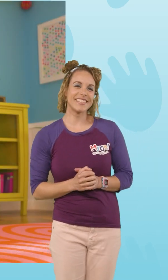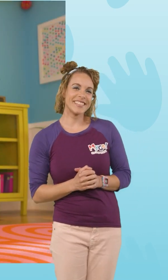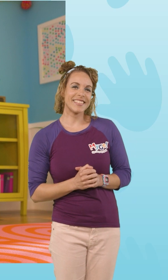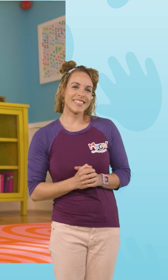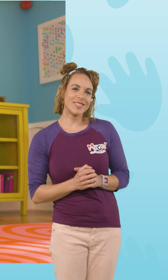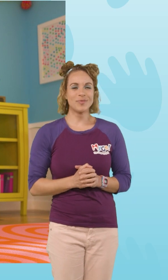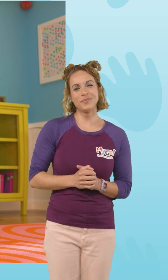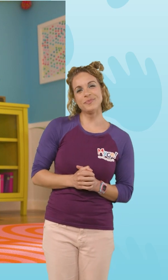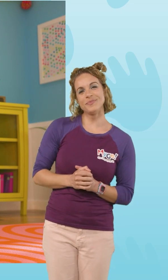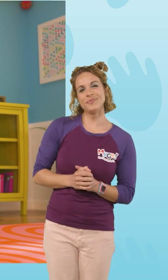sheasy